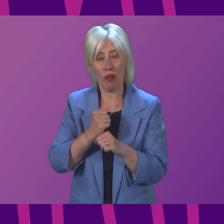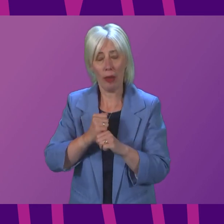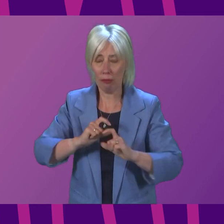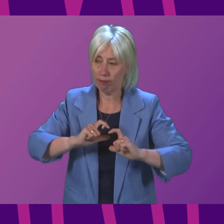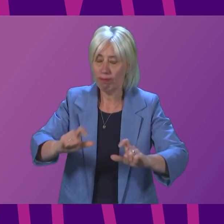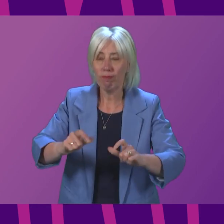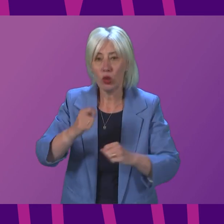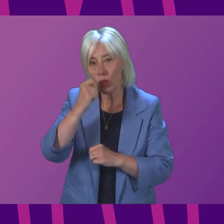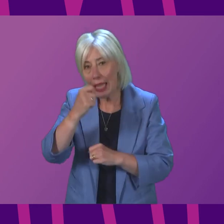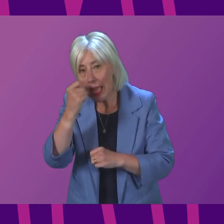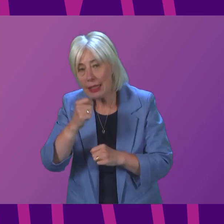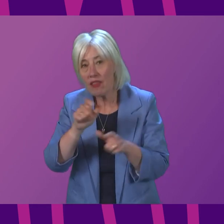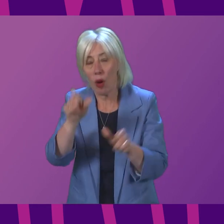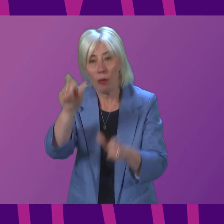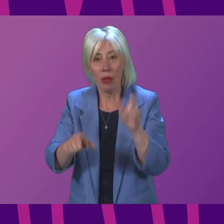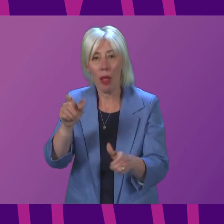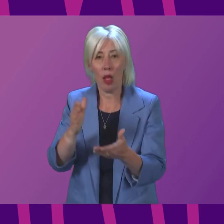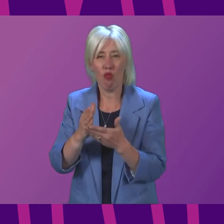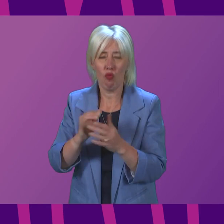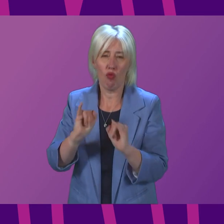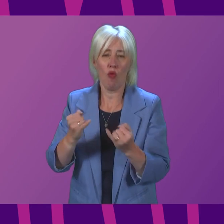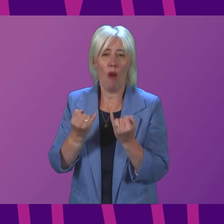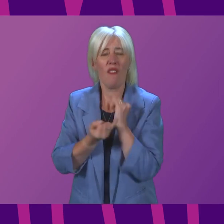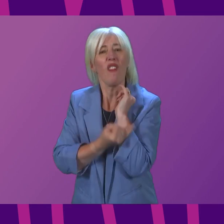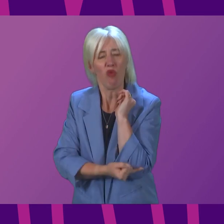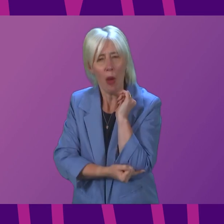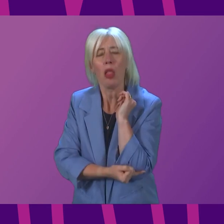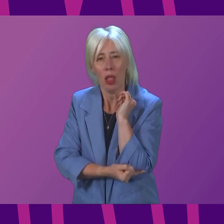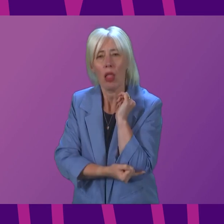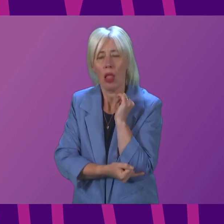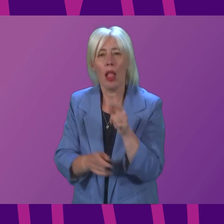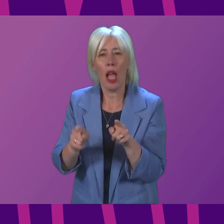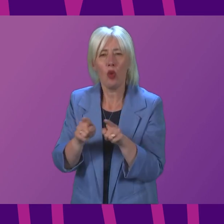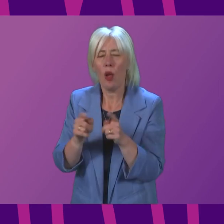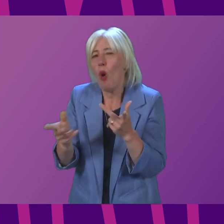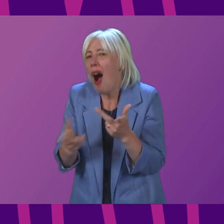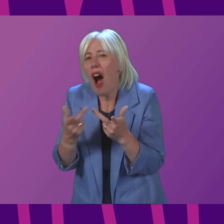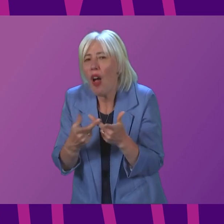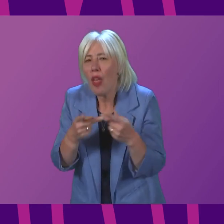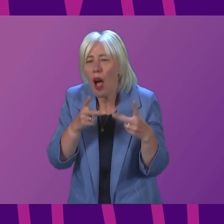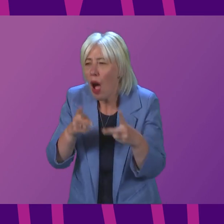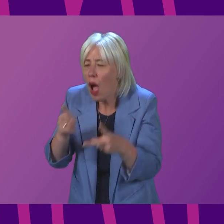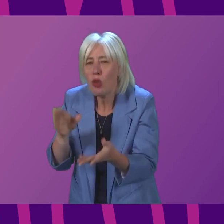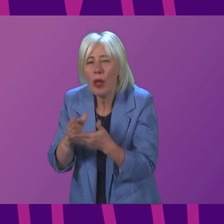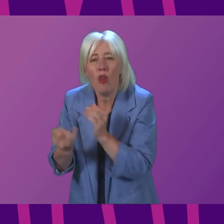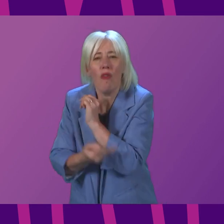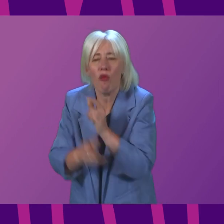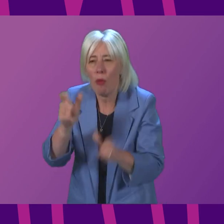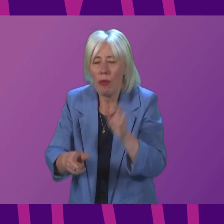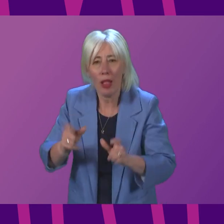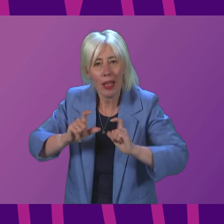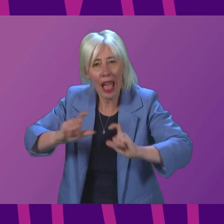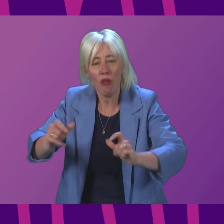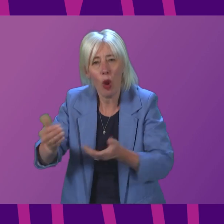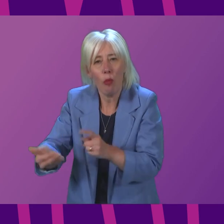carers of people who are clinically extremely vulnerable? And what other mitigations will be put in place to ensure vulnerable people continue to be